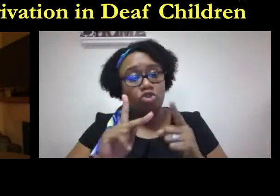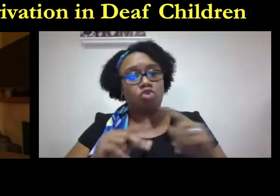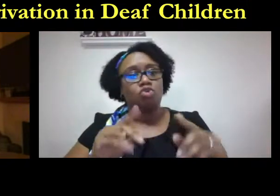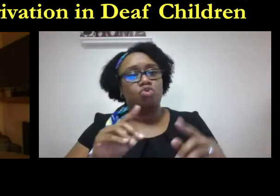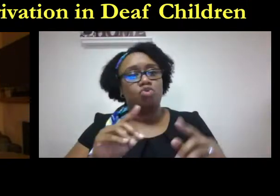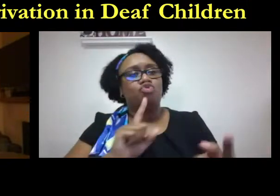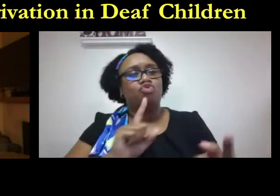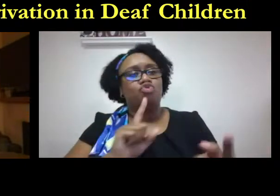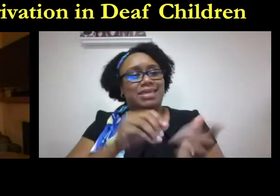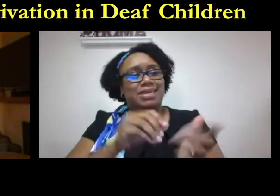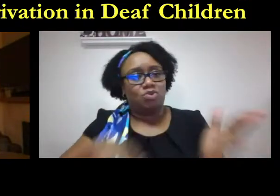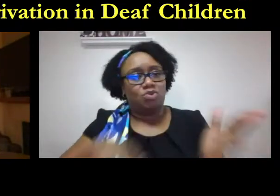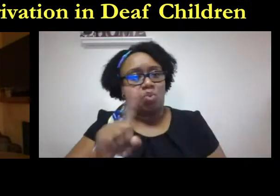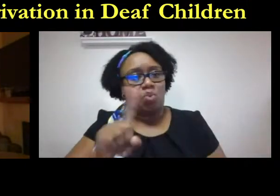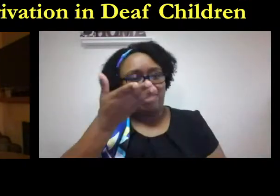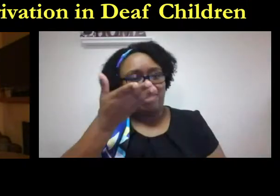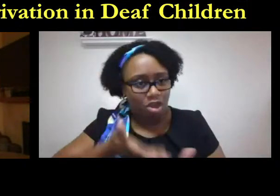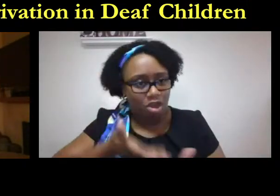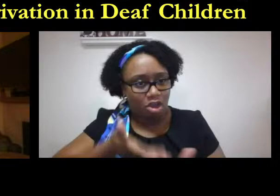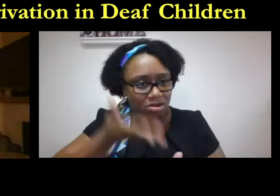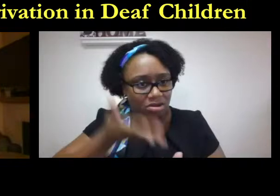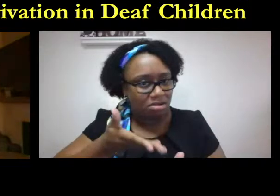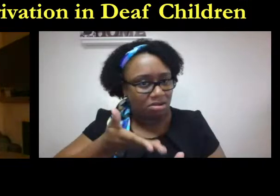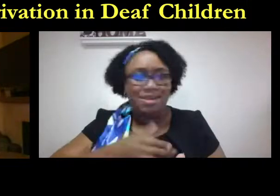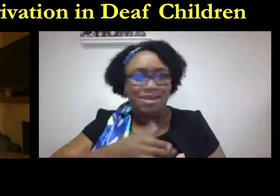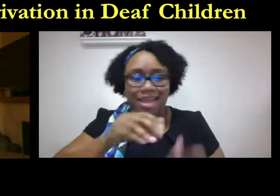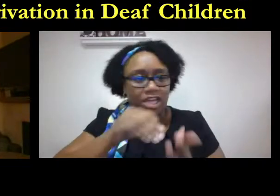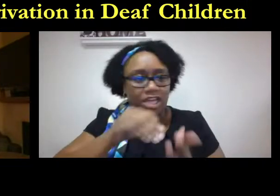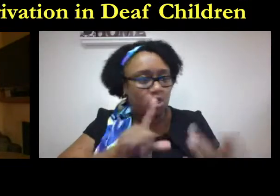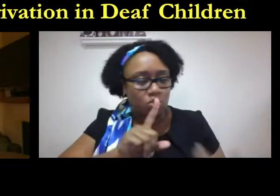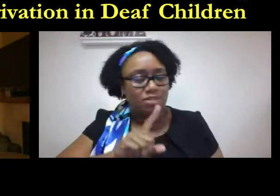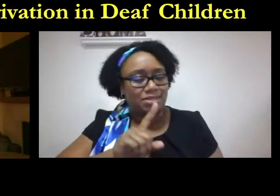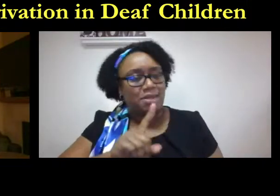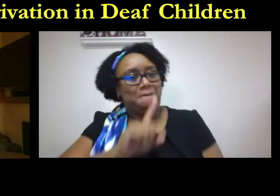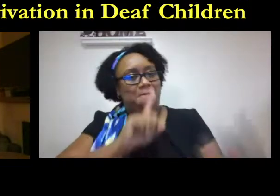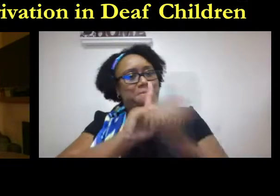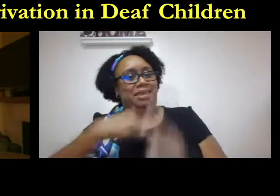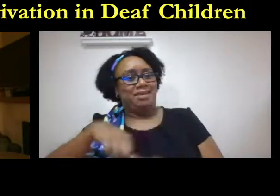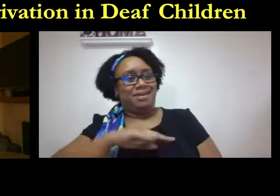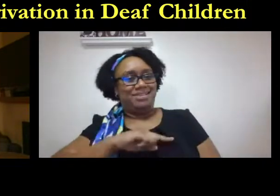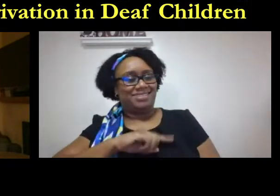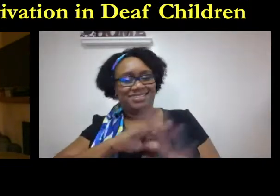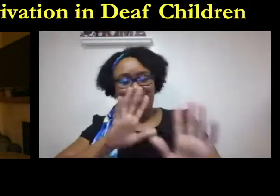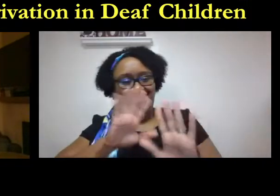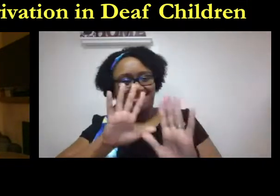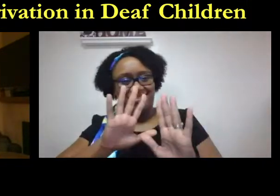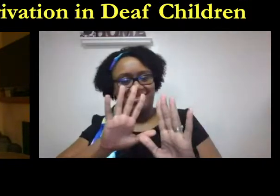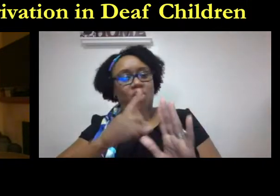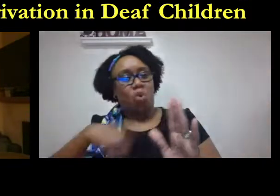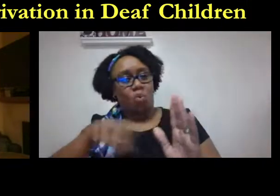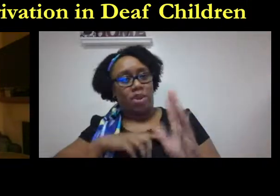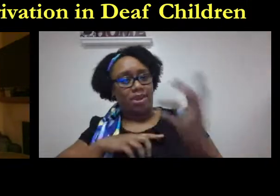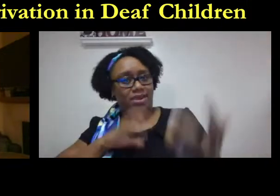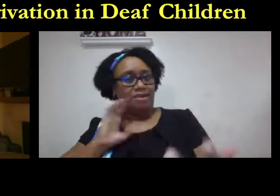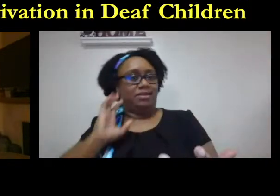it is our obligation as professionals to meet students where they're at